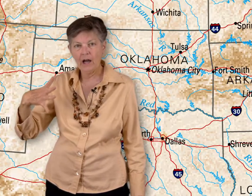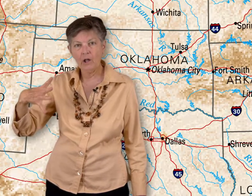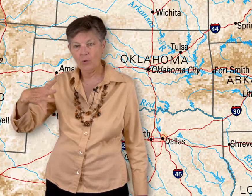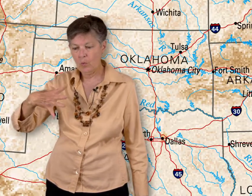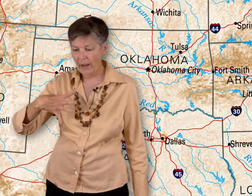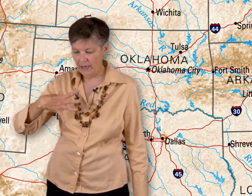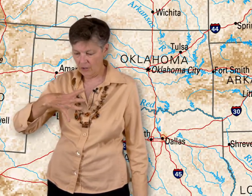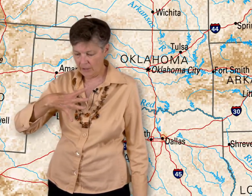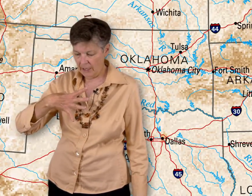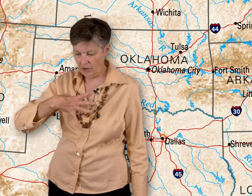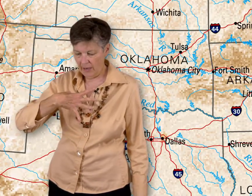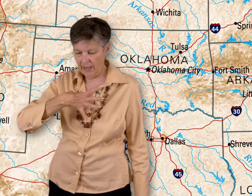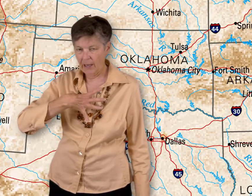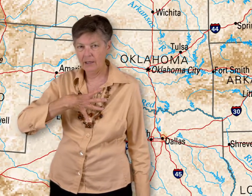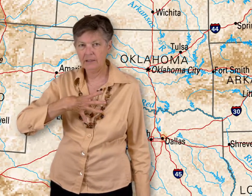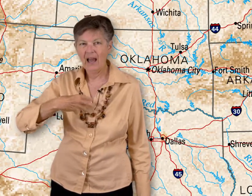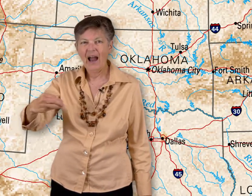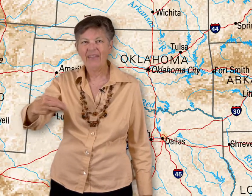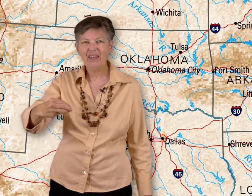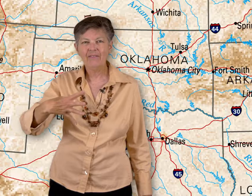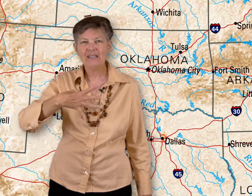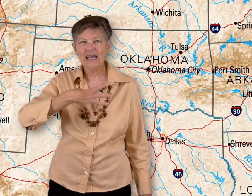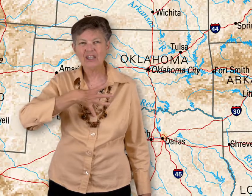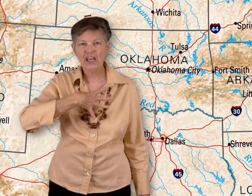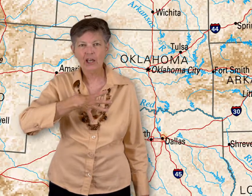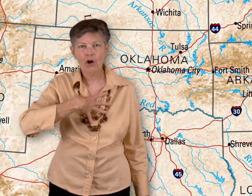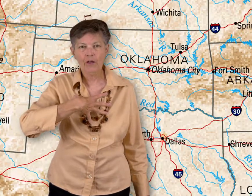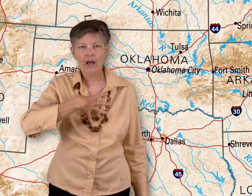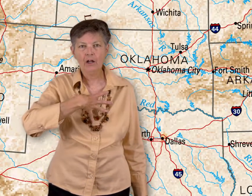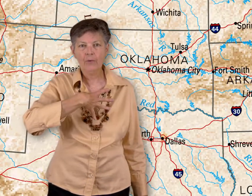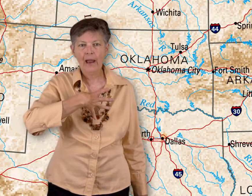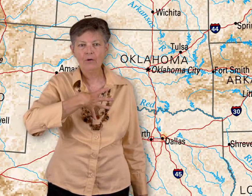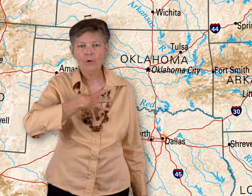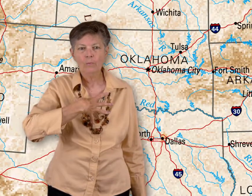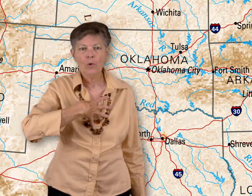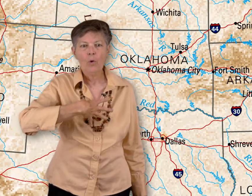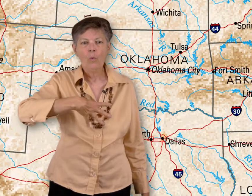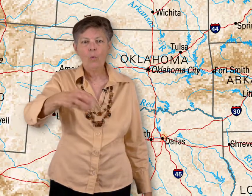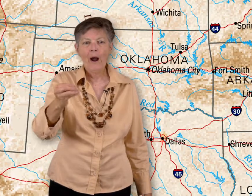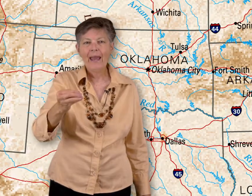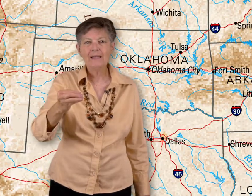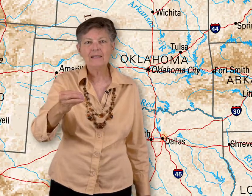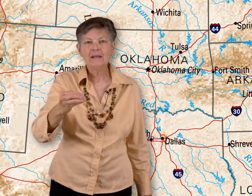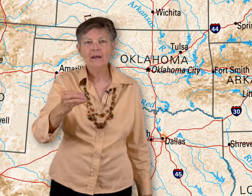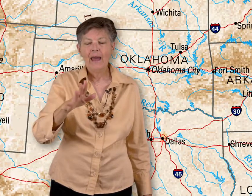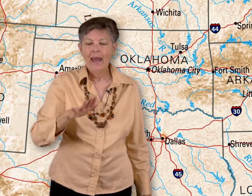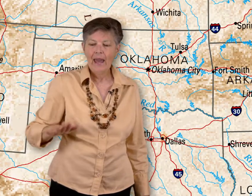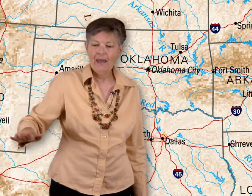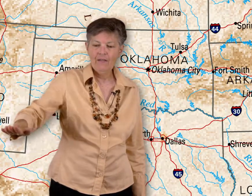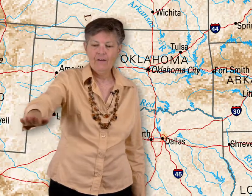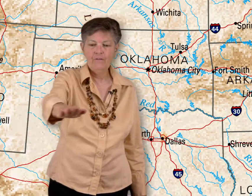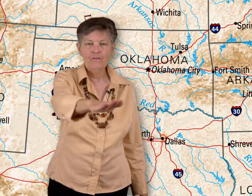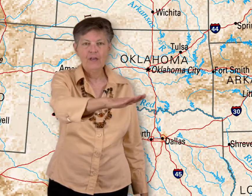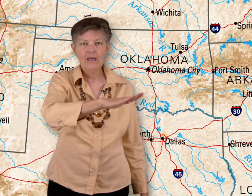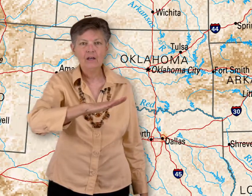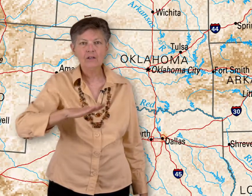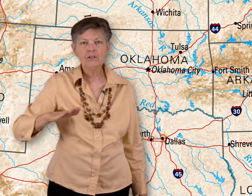color white, you take your hand and I think of it like taking all the color out. White and the fields